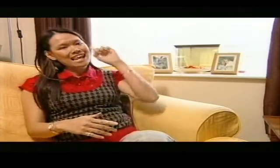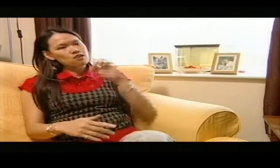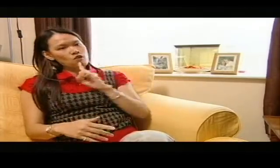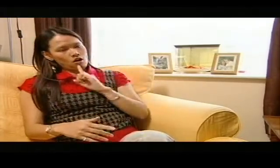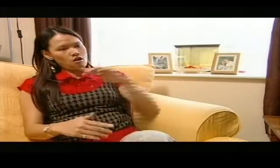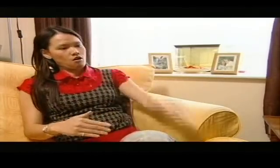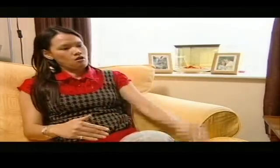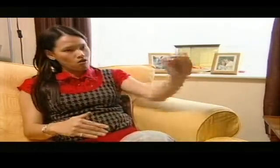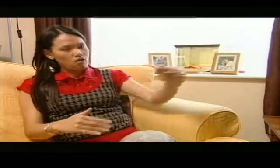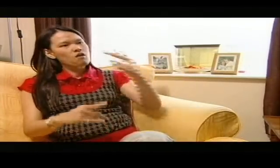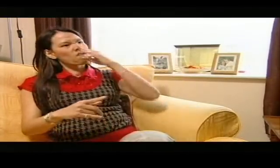This caused my hearing problem.